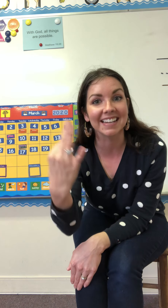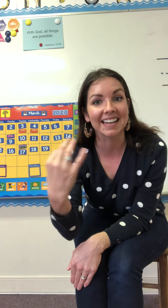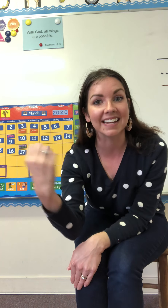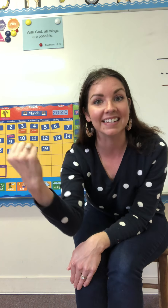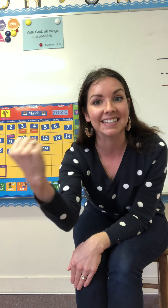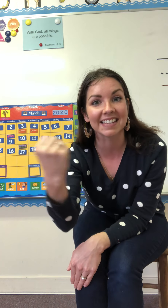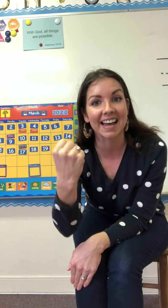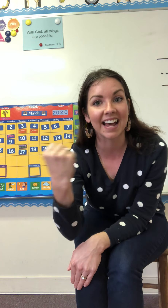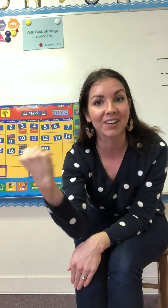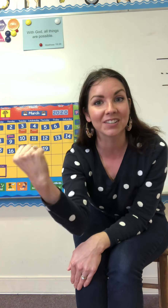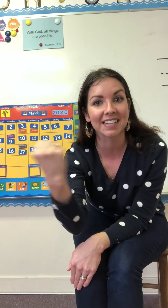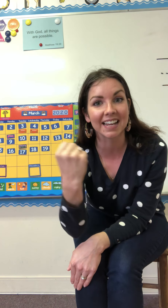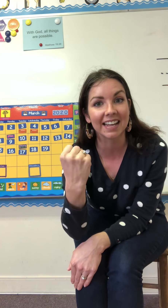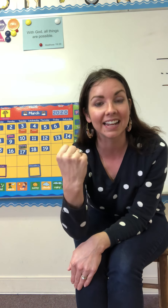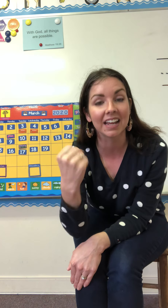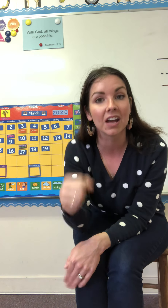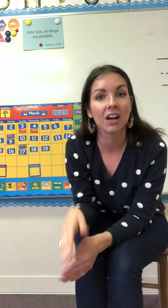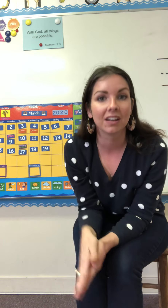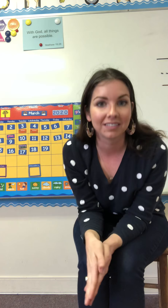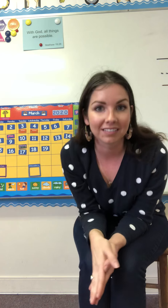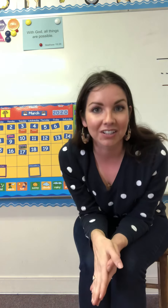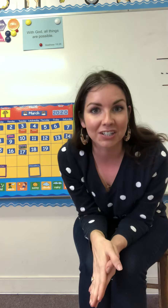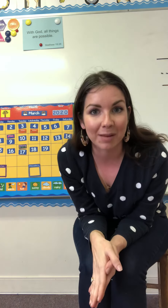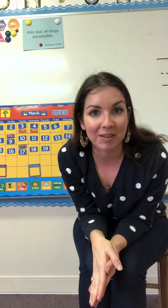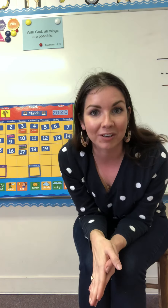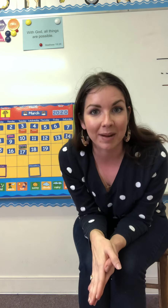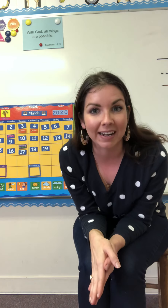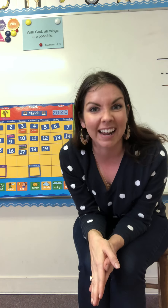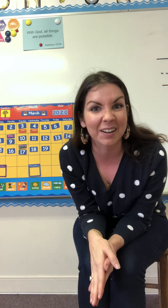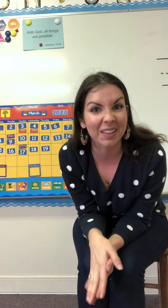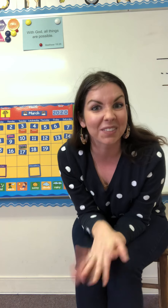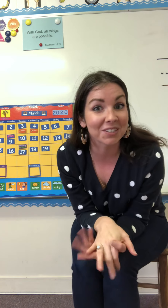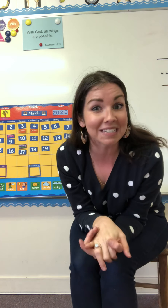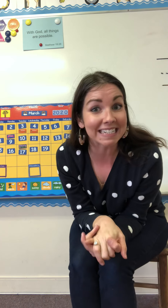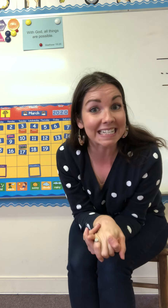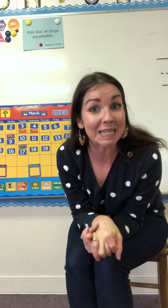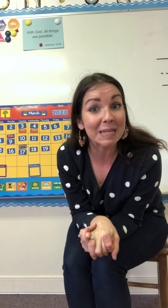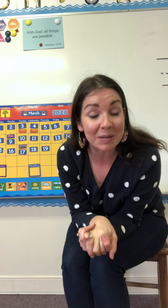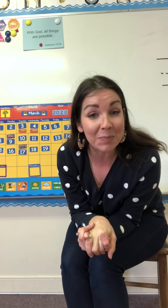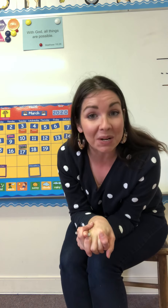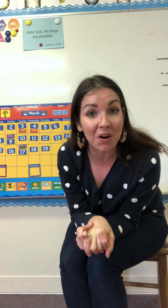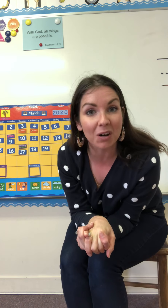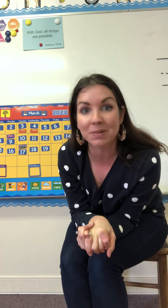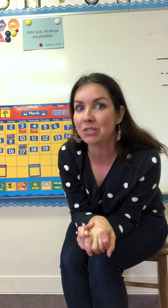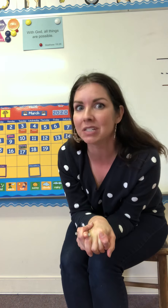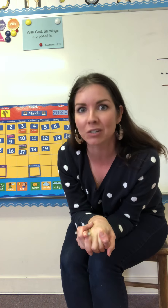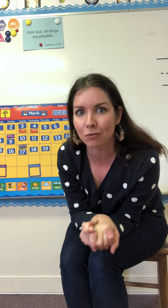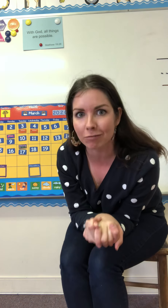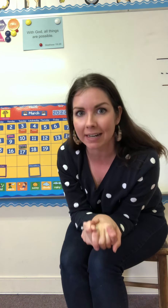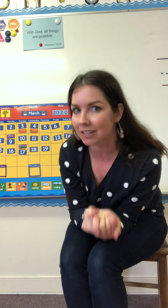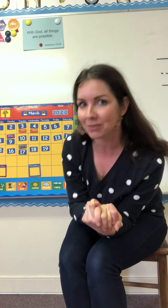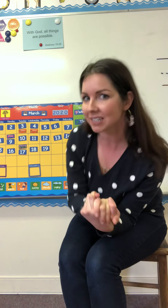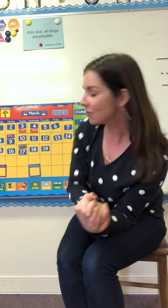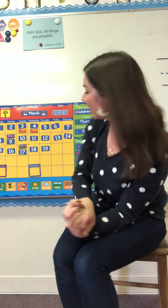Saturday good job everybody I know that Thursday is a little bit hard but you did great you did great